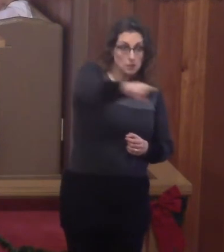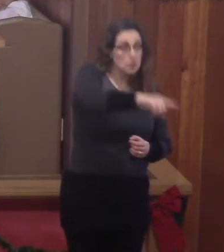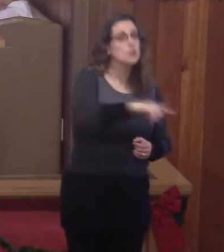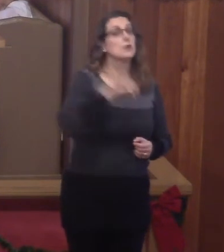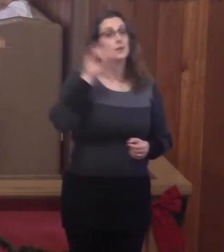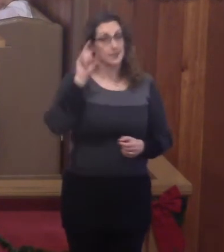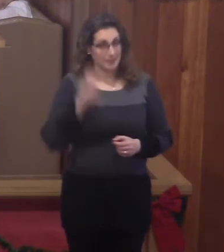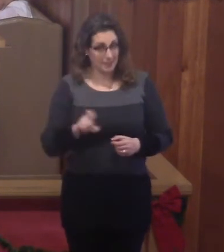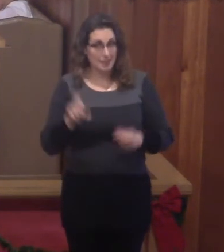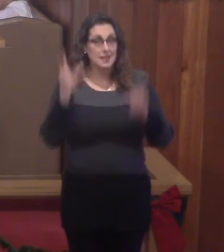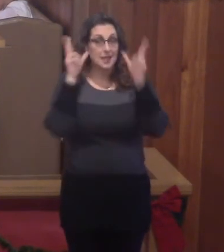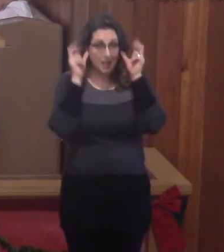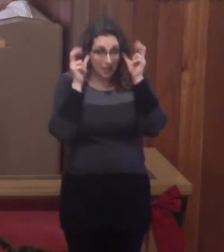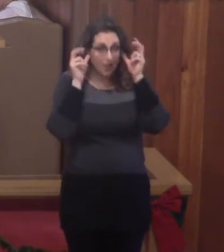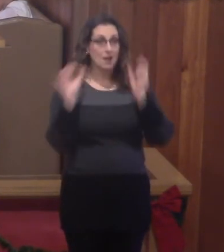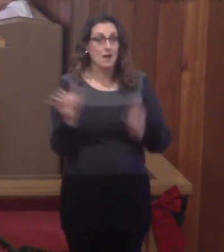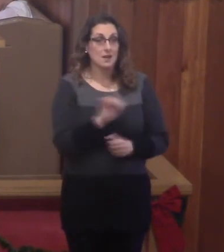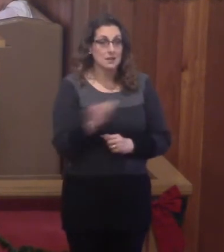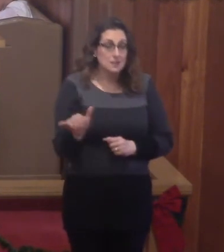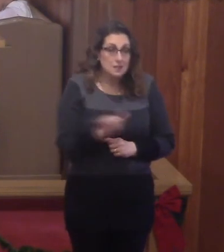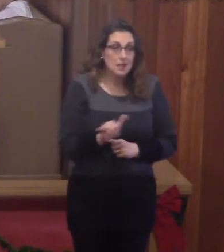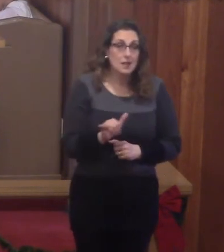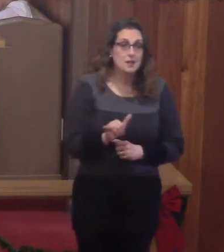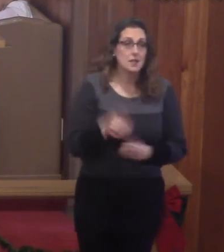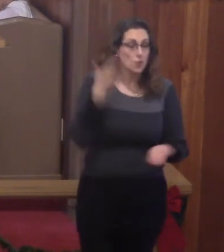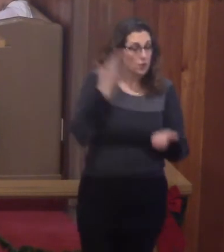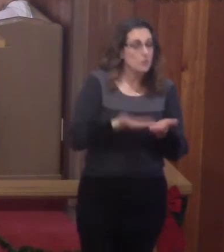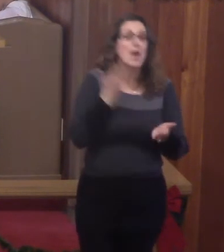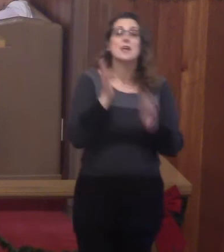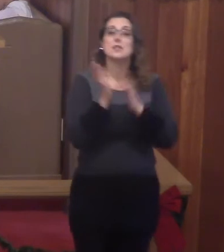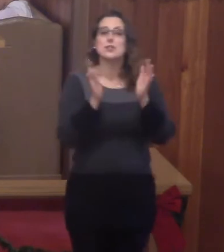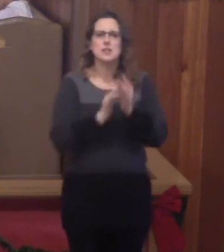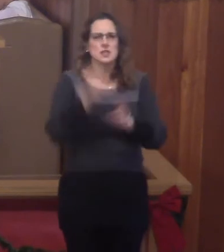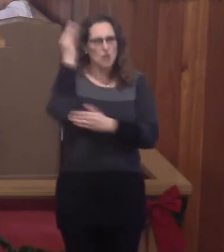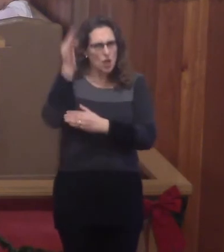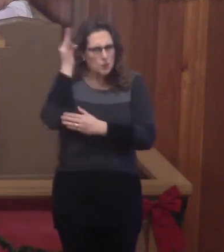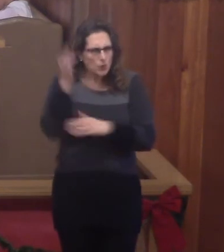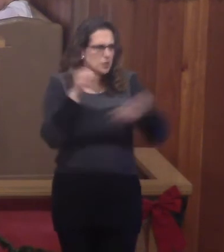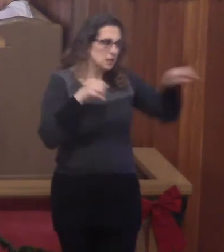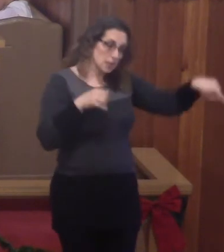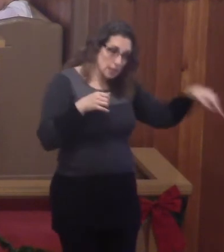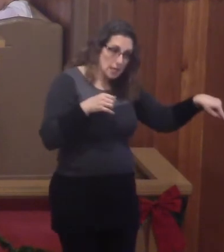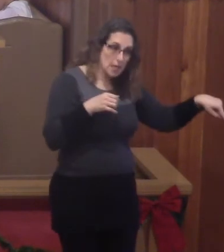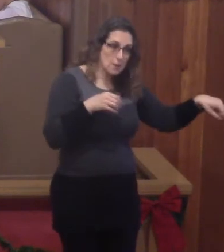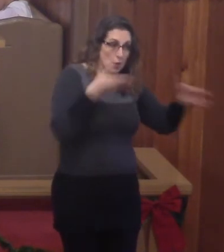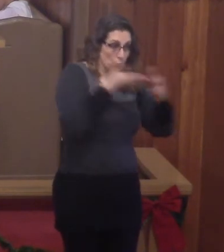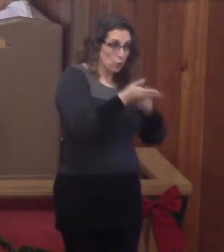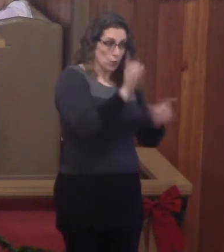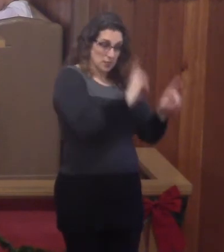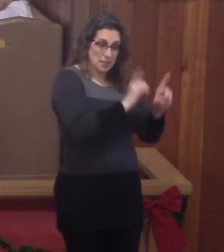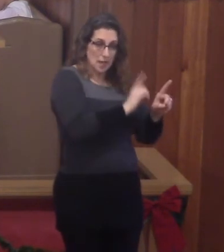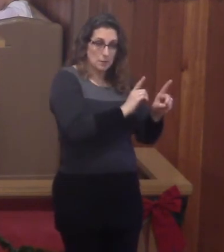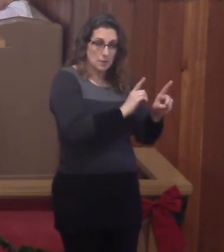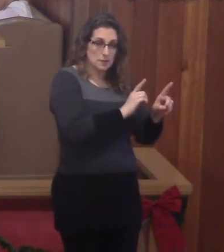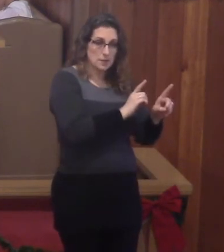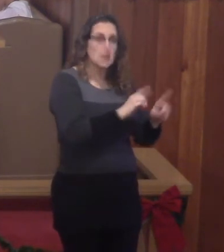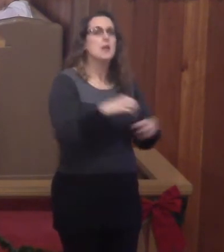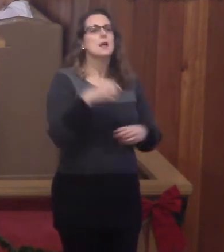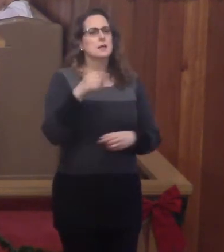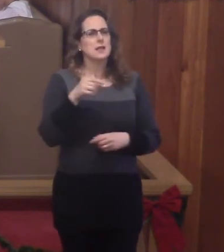hear it as well. But the fact that Jesus preaches to John via his disciples assures us that it is not by